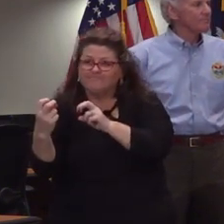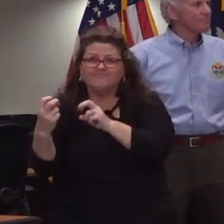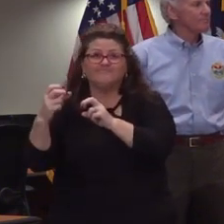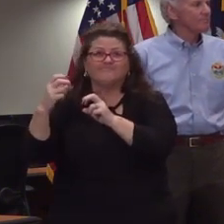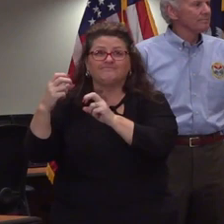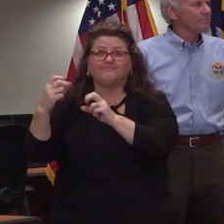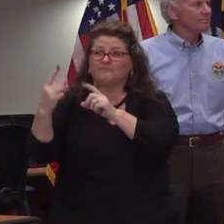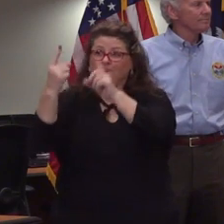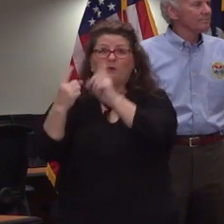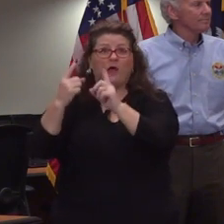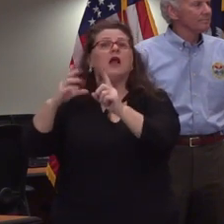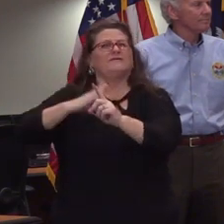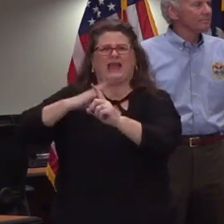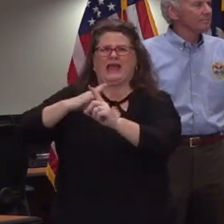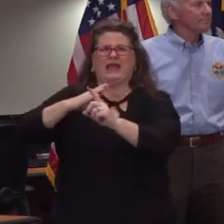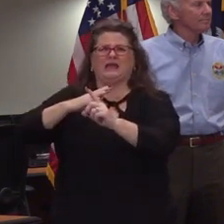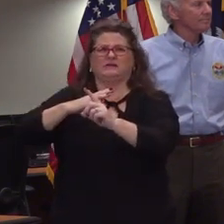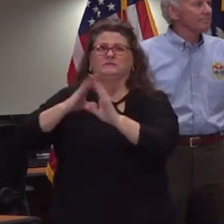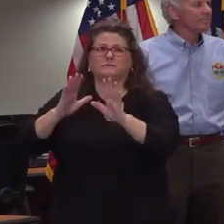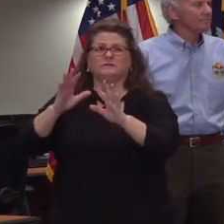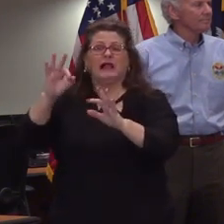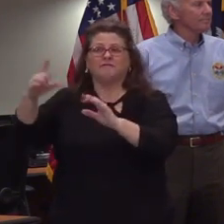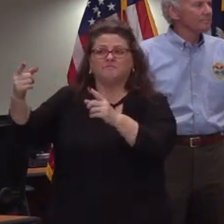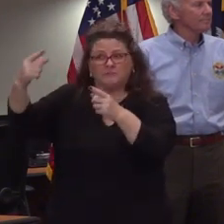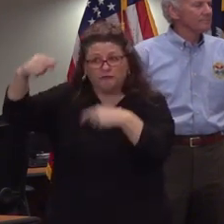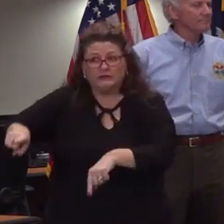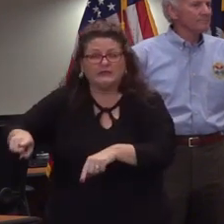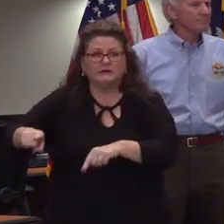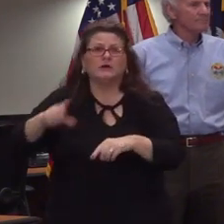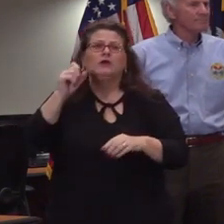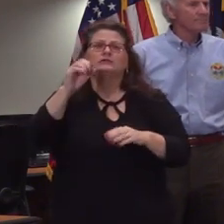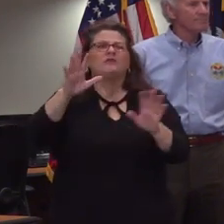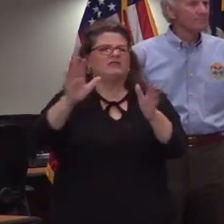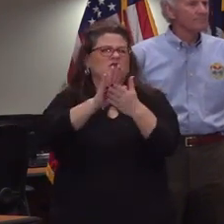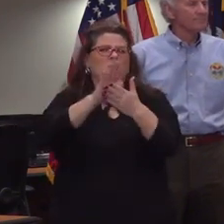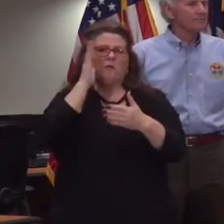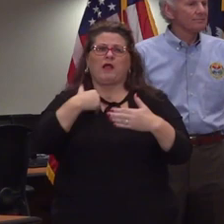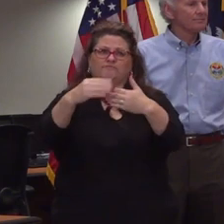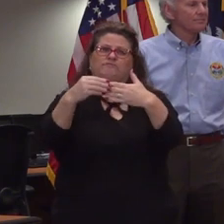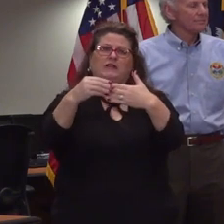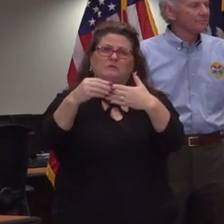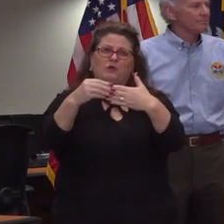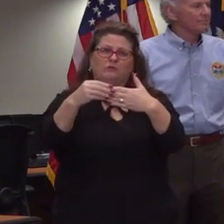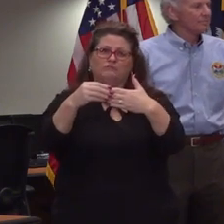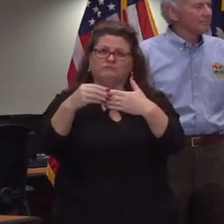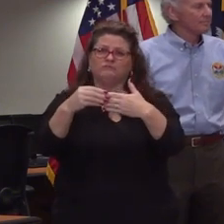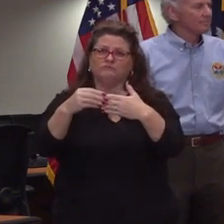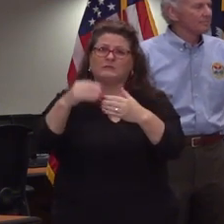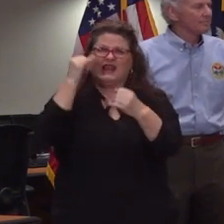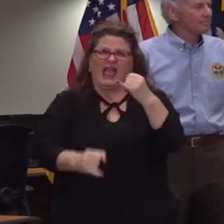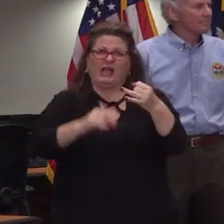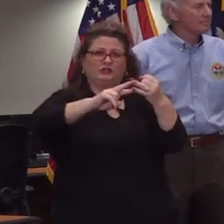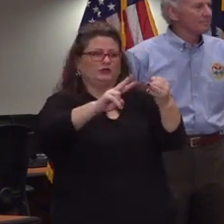so districts will have a great deal of flexibility in how they will operate for those last two weeks as well as